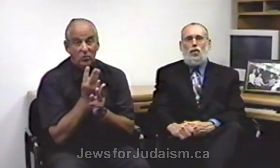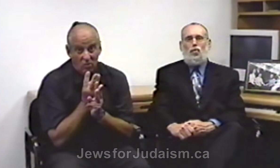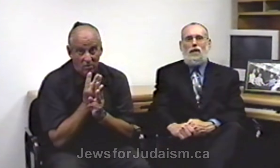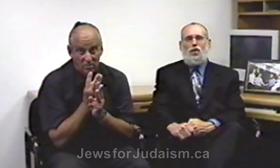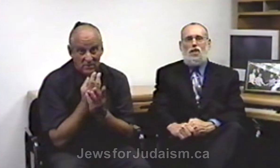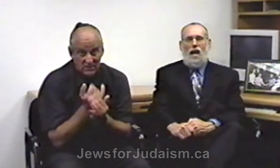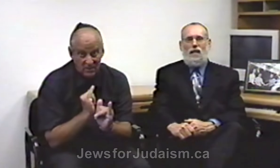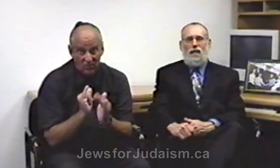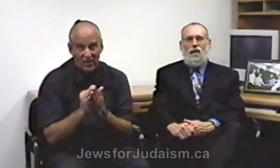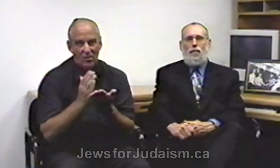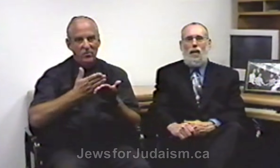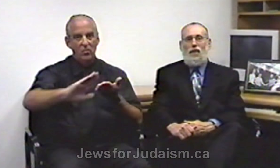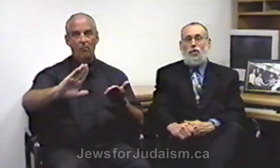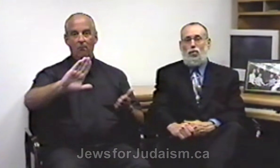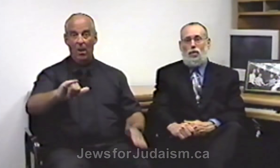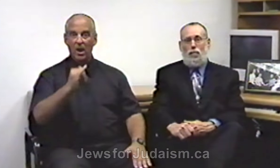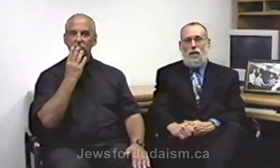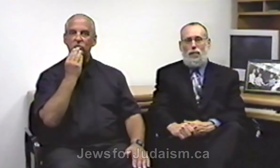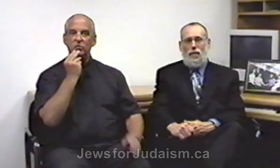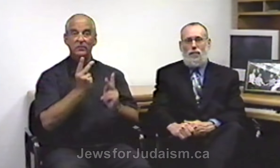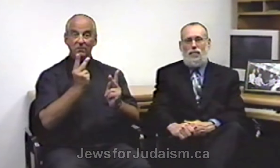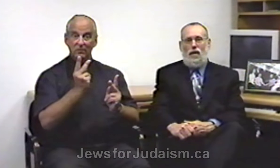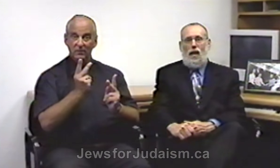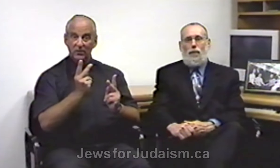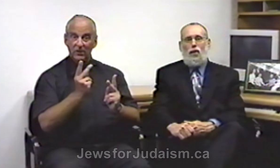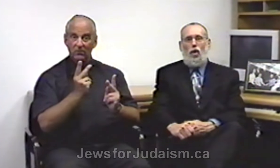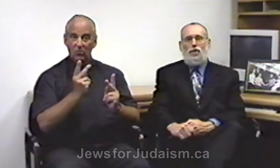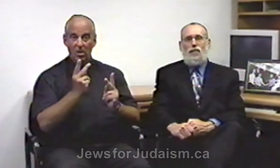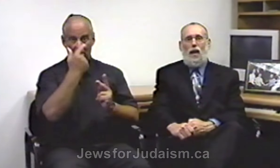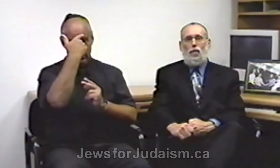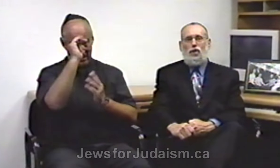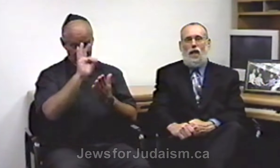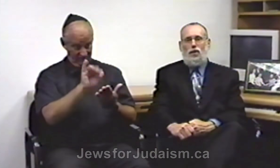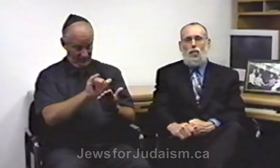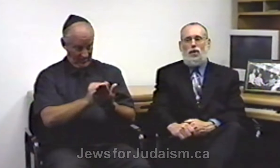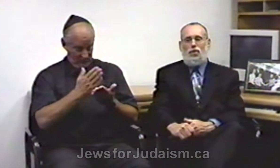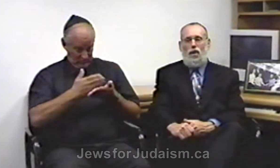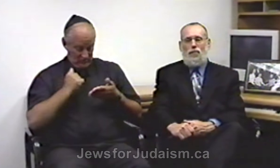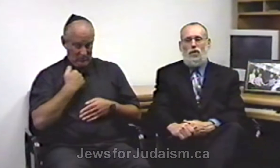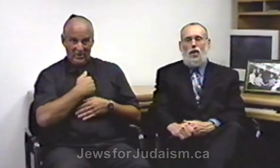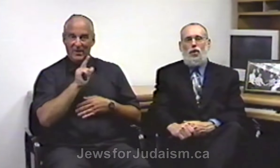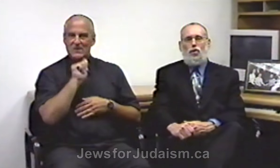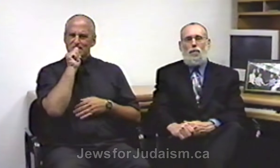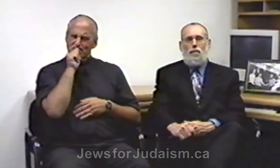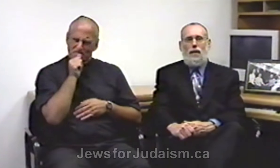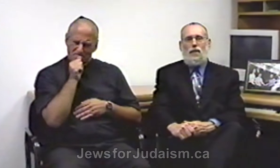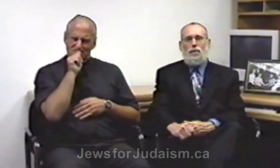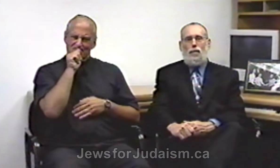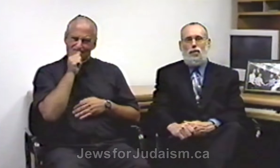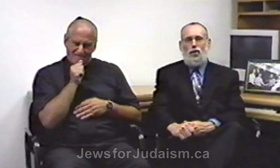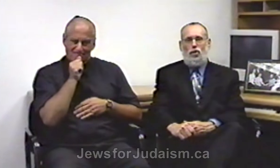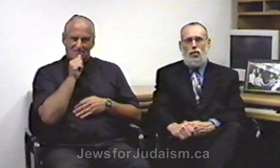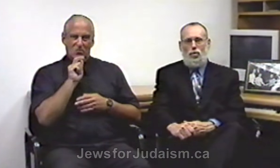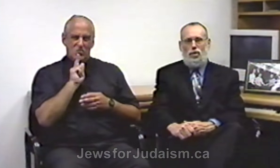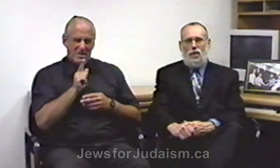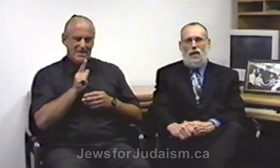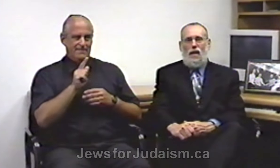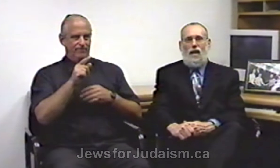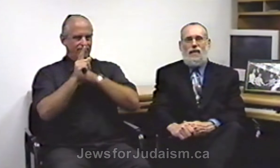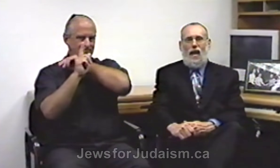it was rejected by the Jewish people. And because of that rejection we suffered tremendous persecution at the